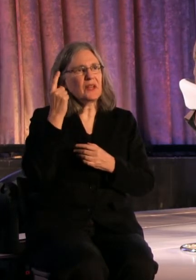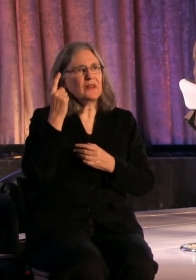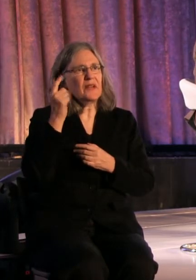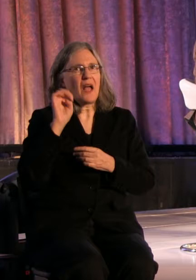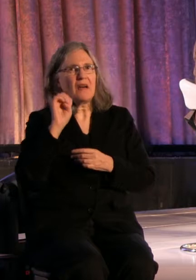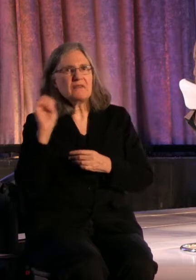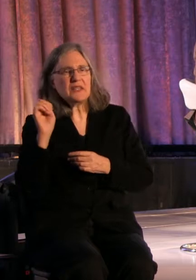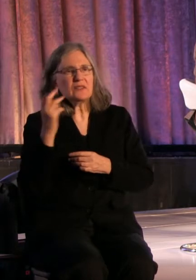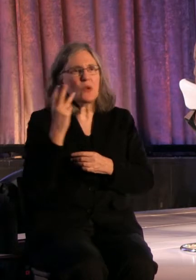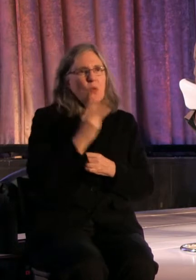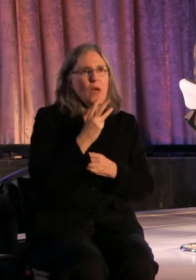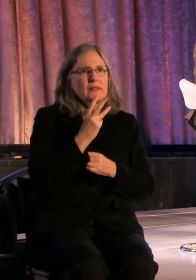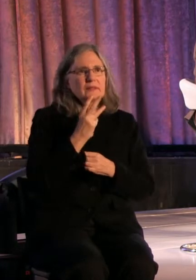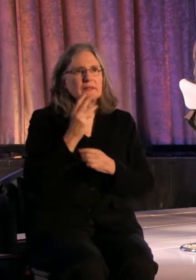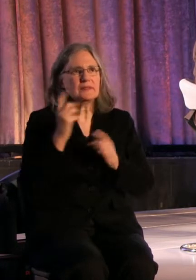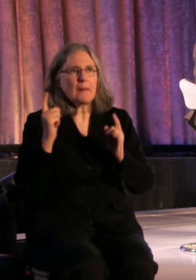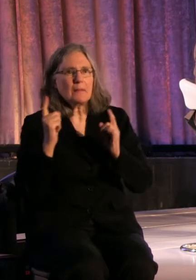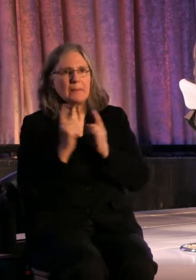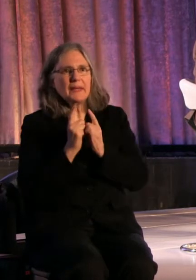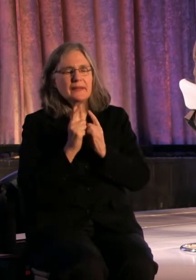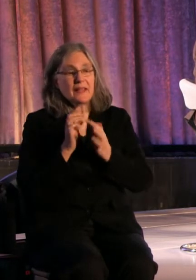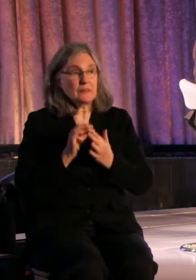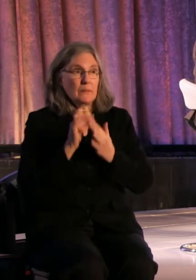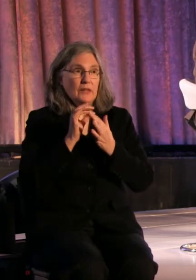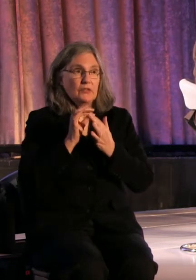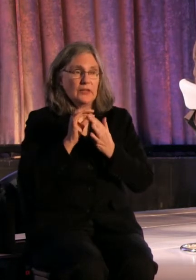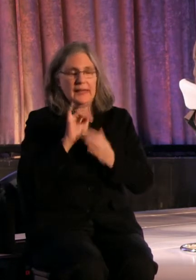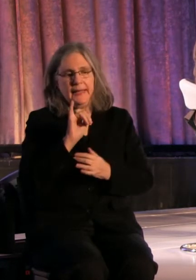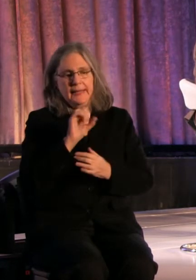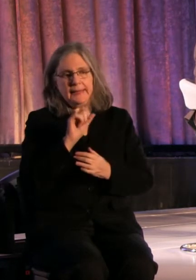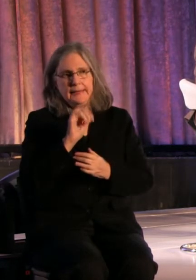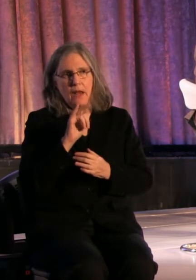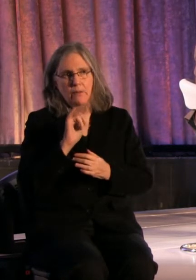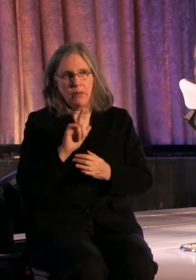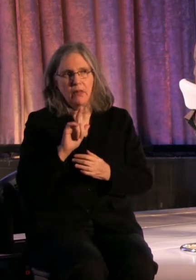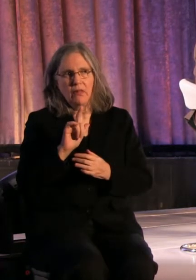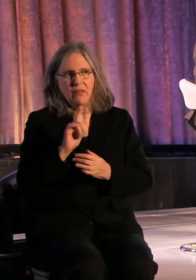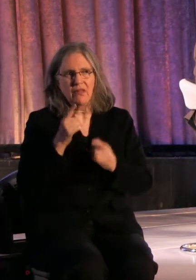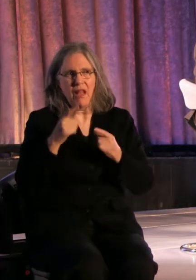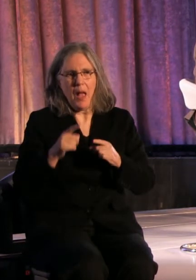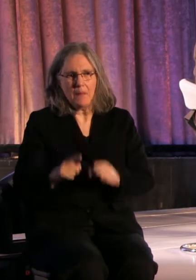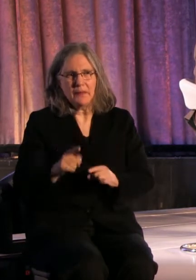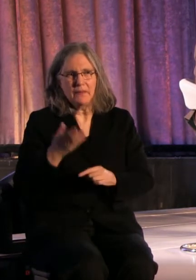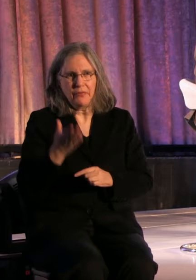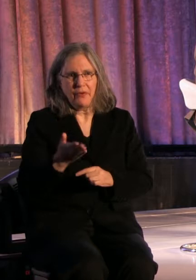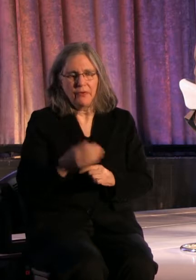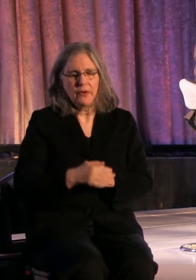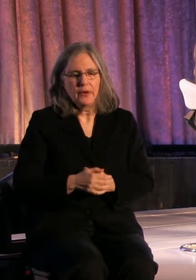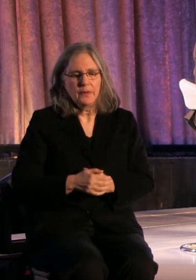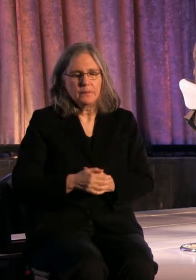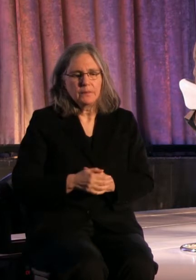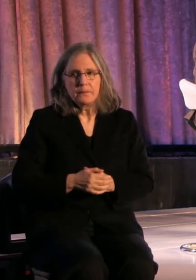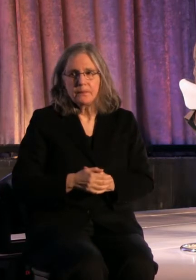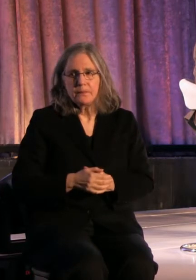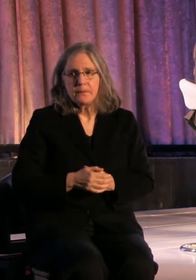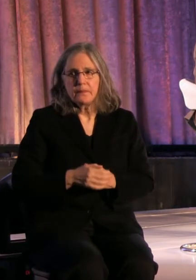meets West, especially as I was living in Istanbul, informs a lot of my work really